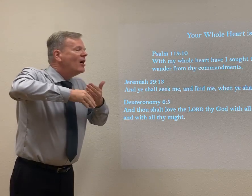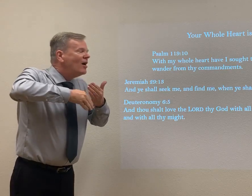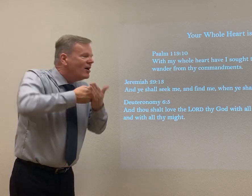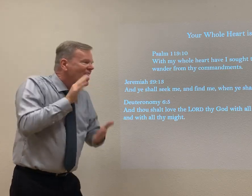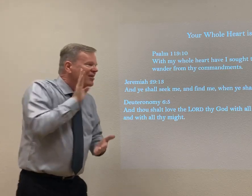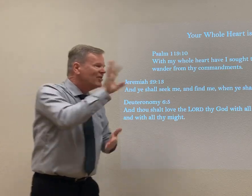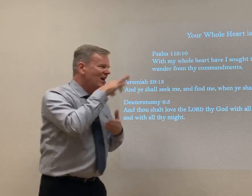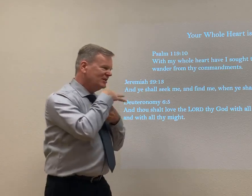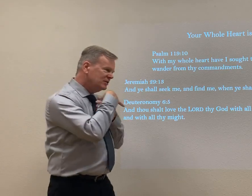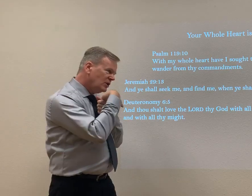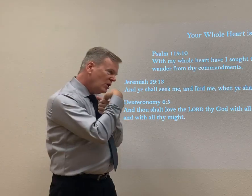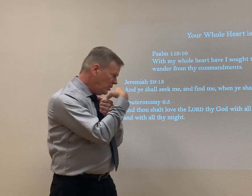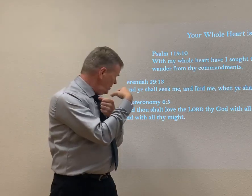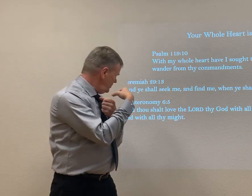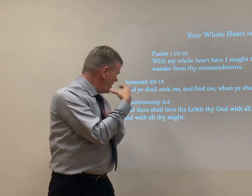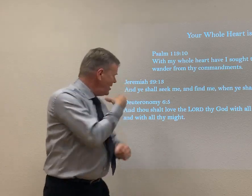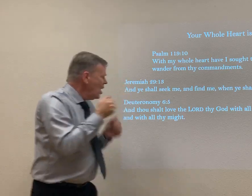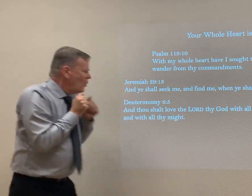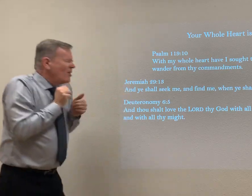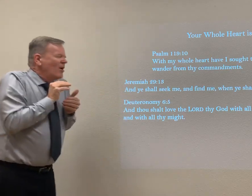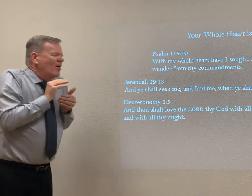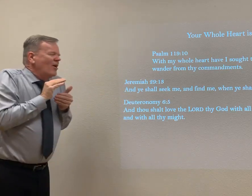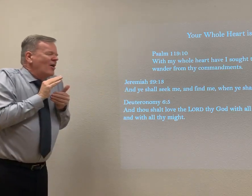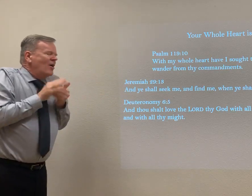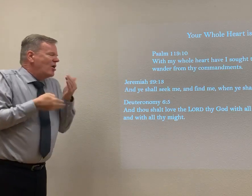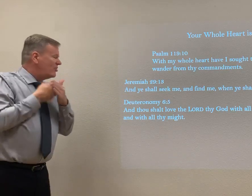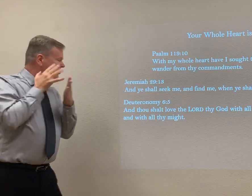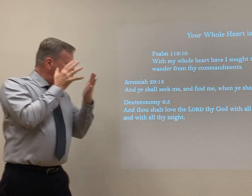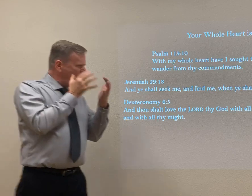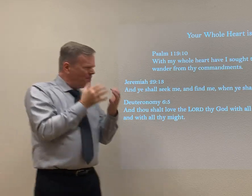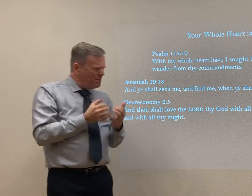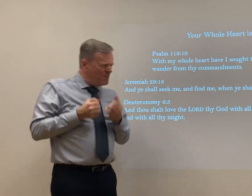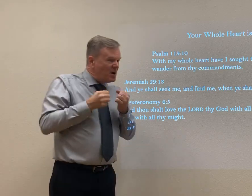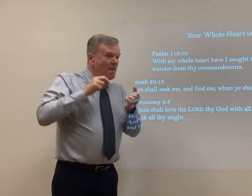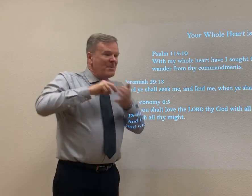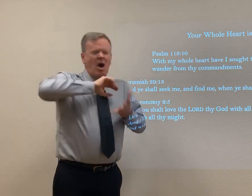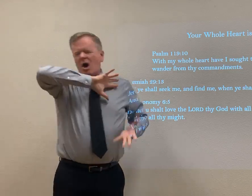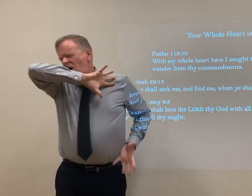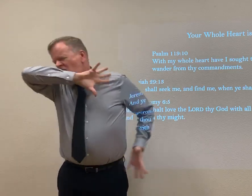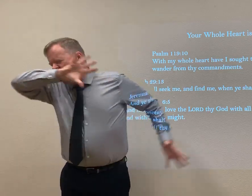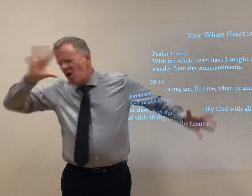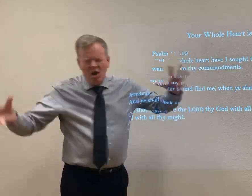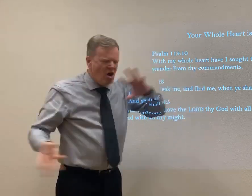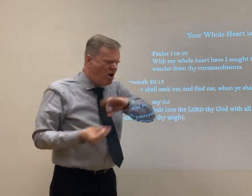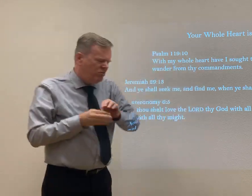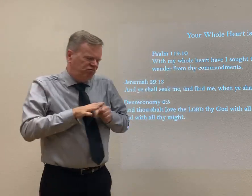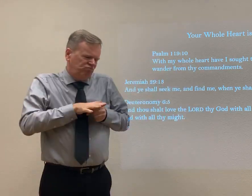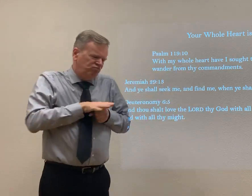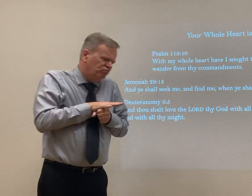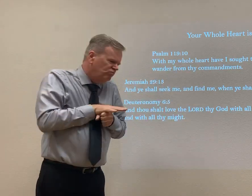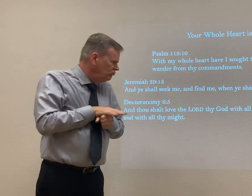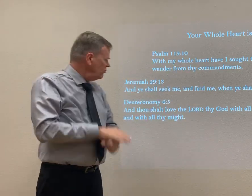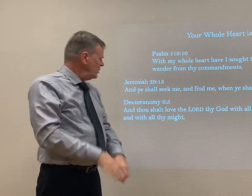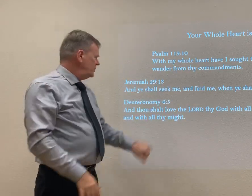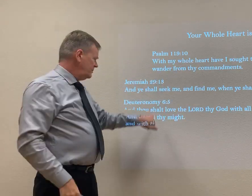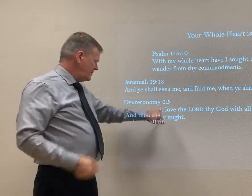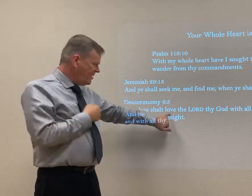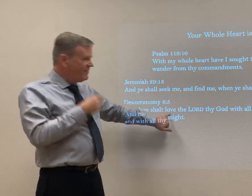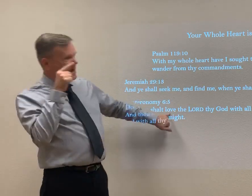And with all thy soul. And with all thy might. Which means everything. All encompassing. You love